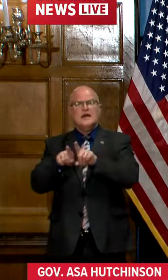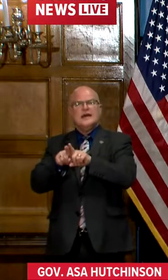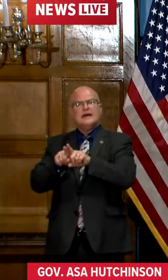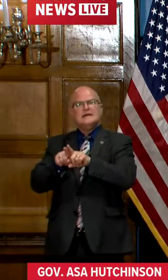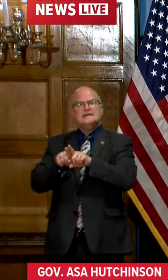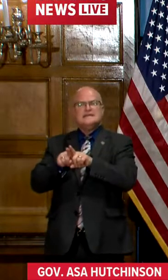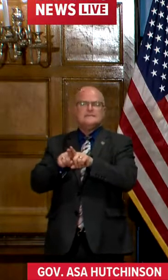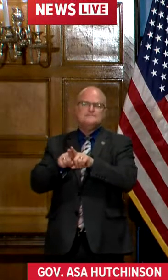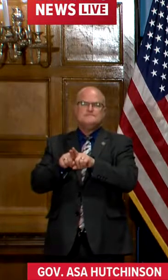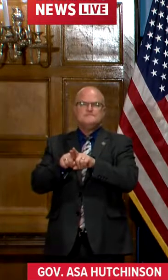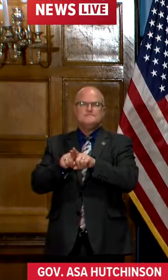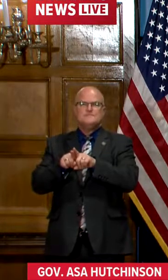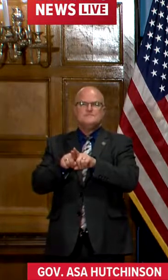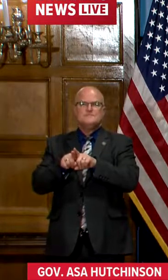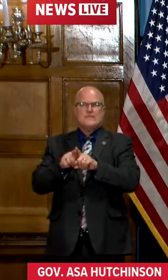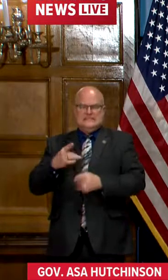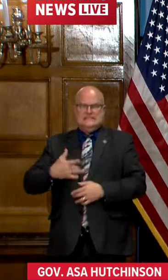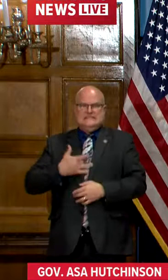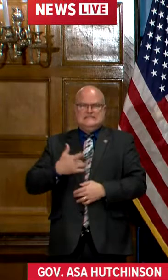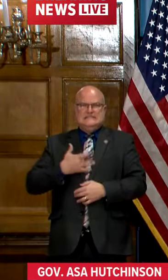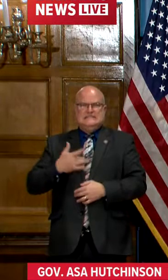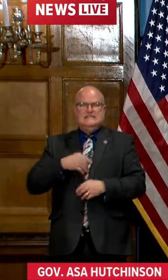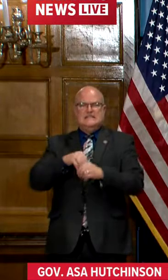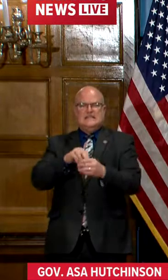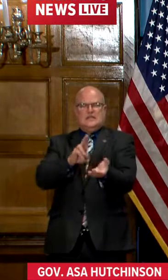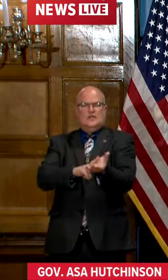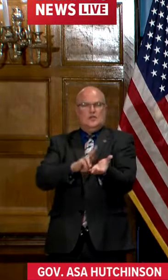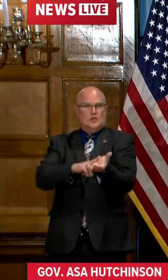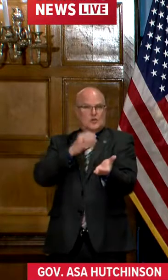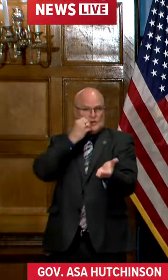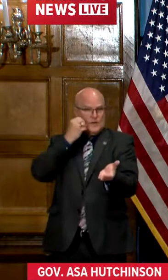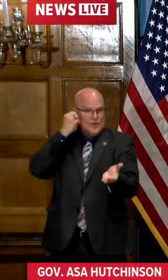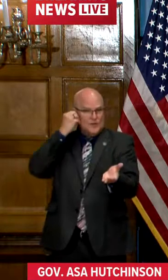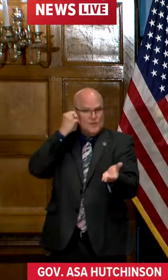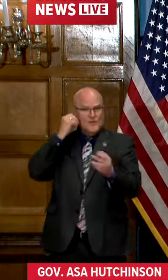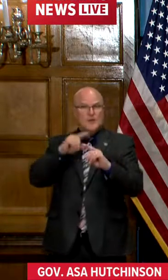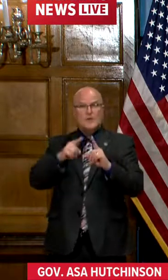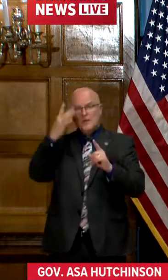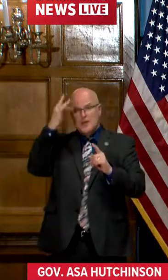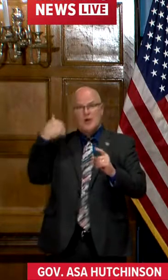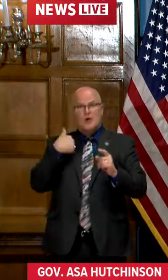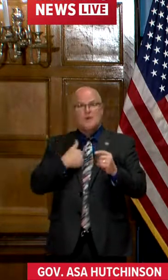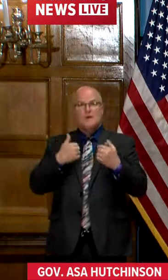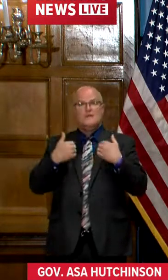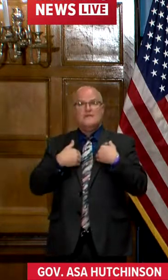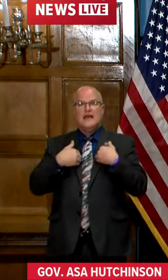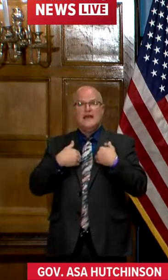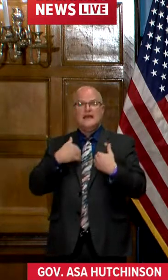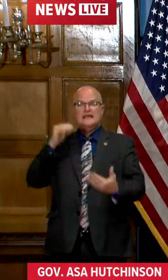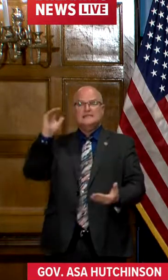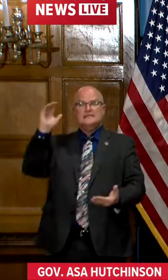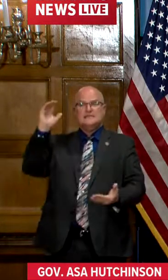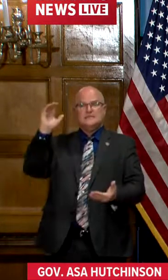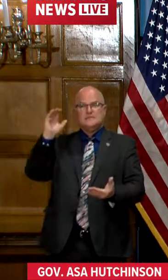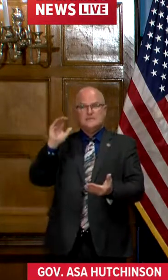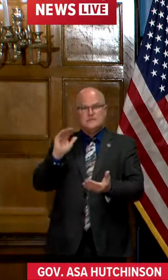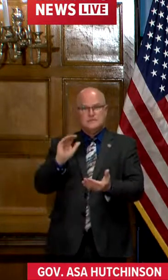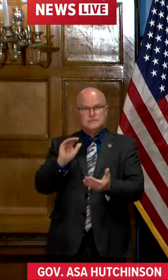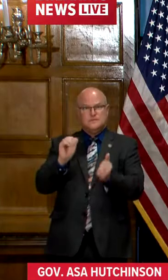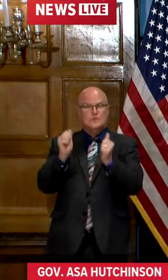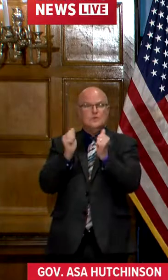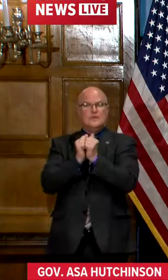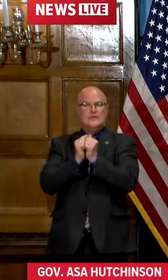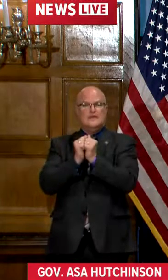census in our long-term care facilities but because we've had it decline lately in our